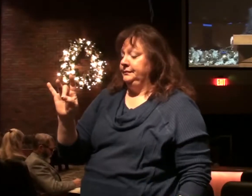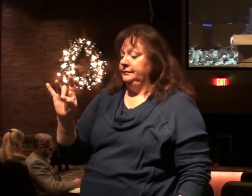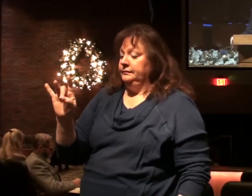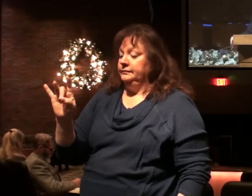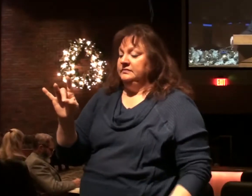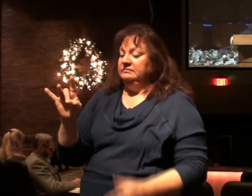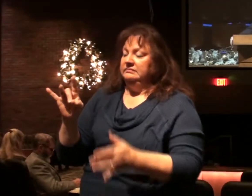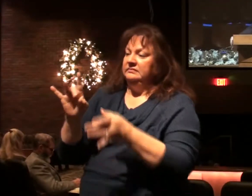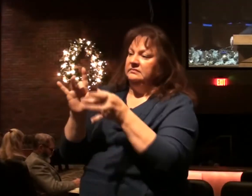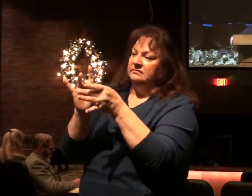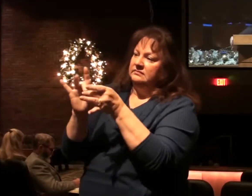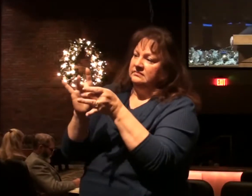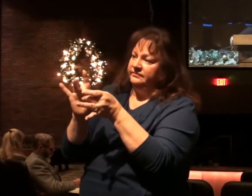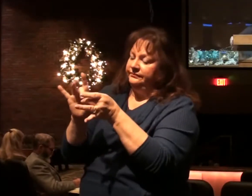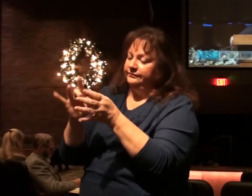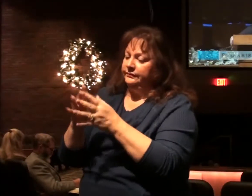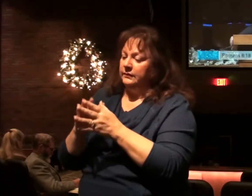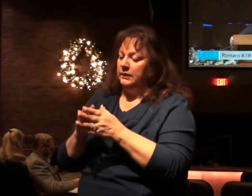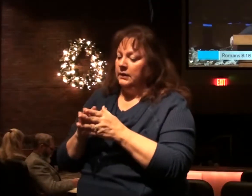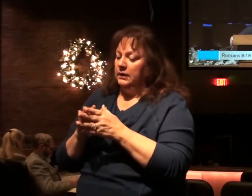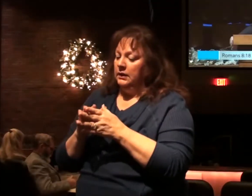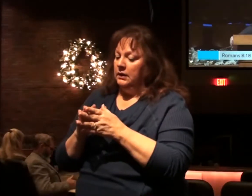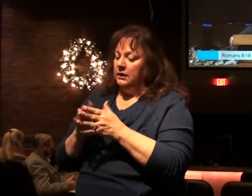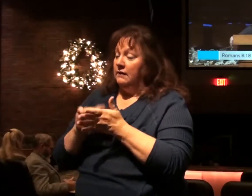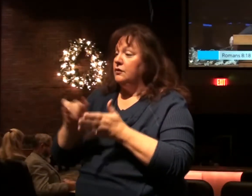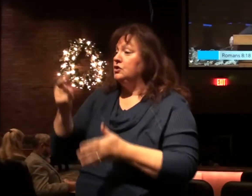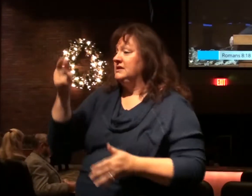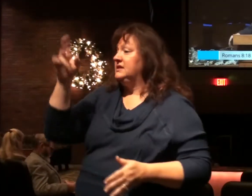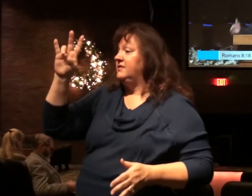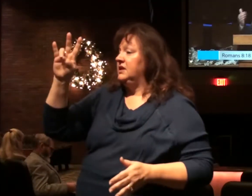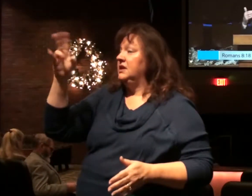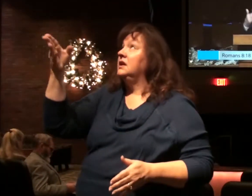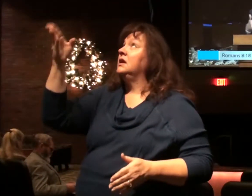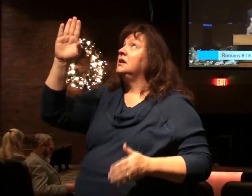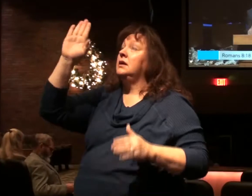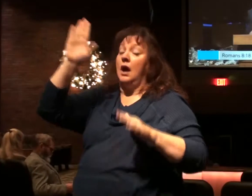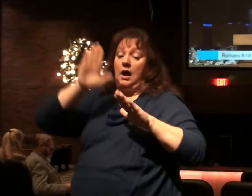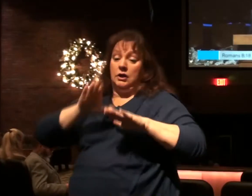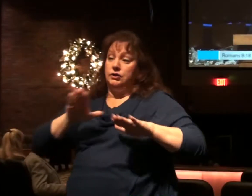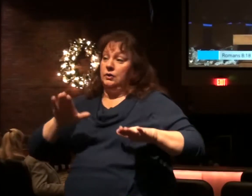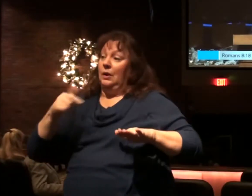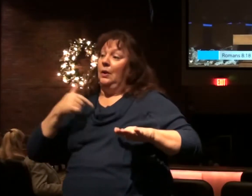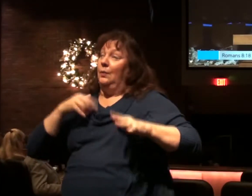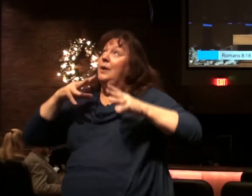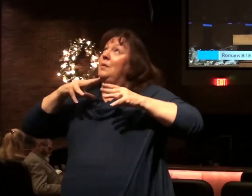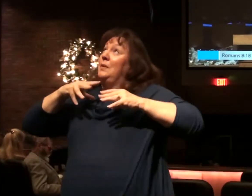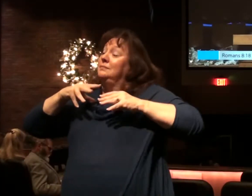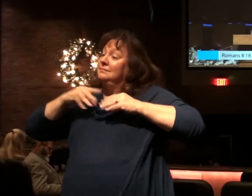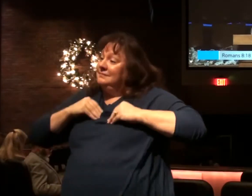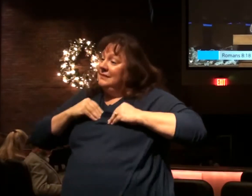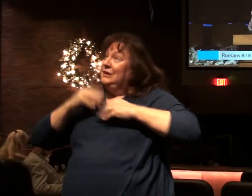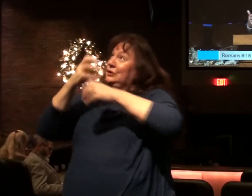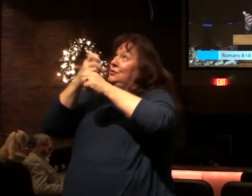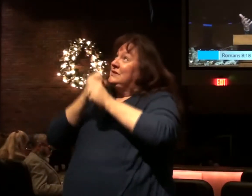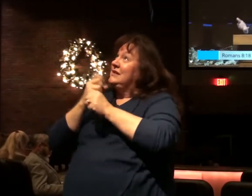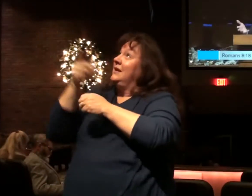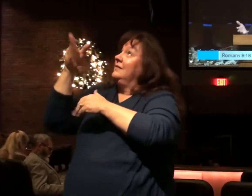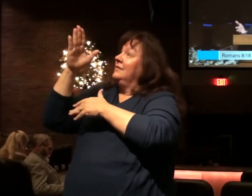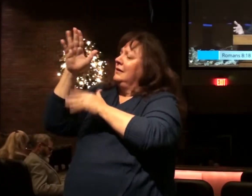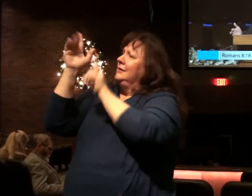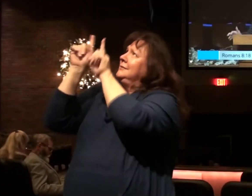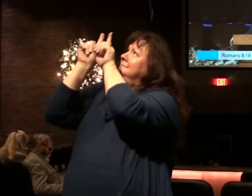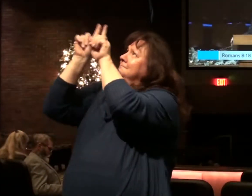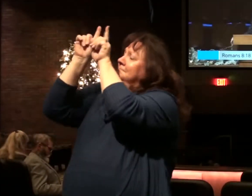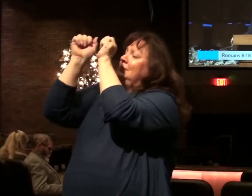talking about if we're in verse 17, if we're God's children, we are heirs with Christ, heirs of God, fellow